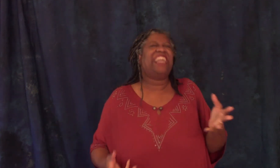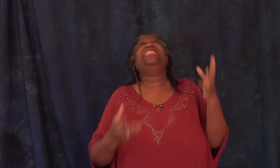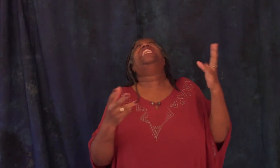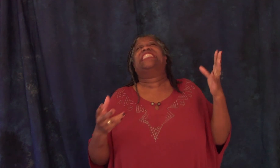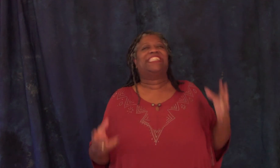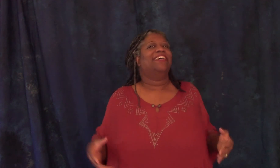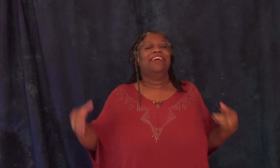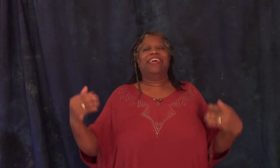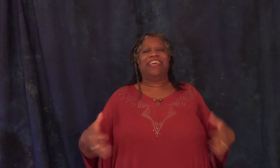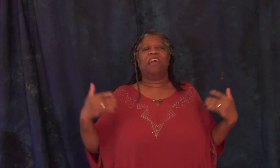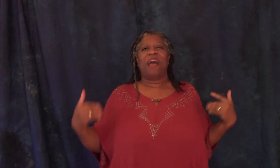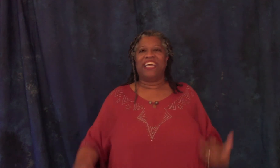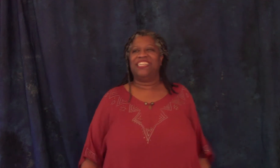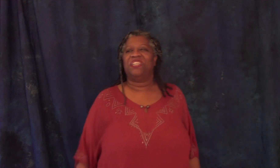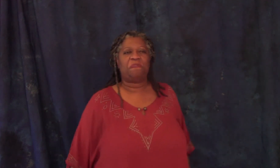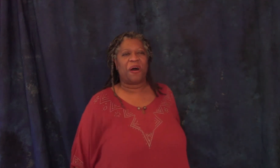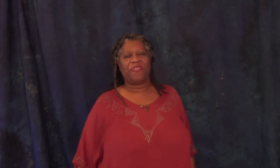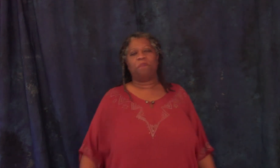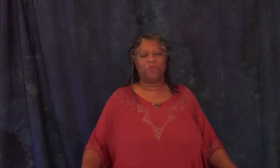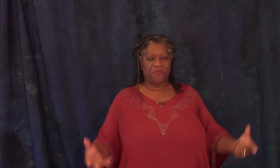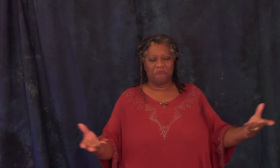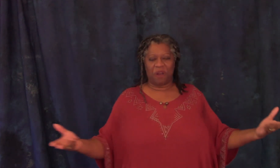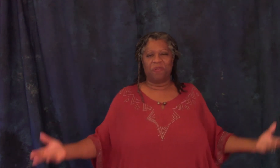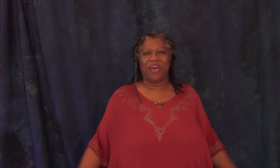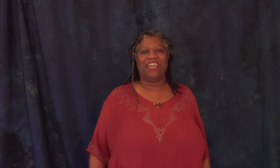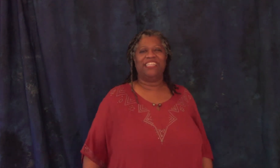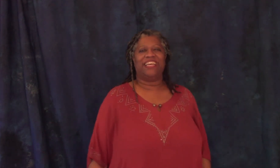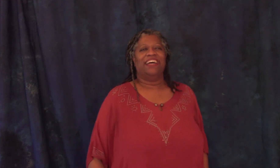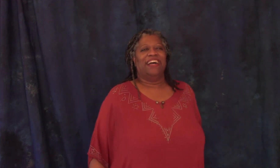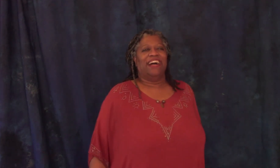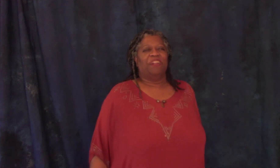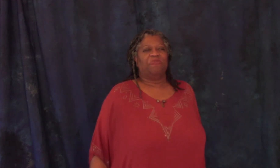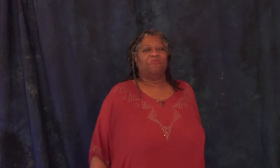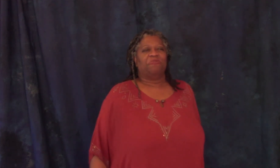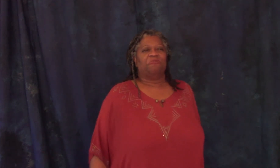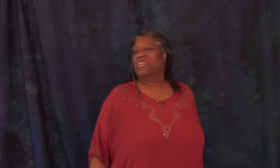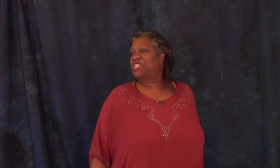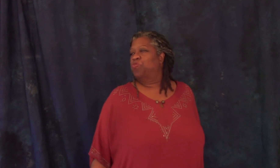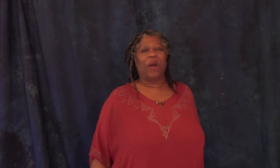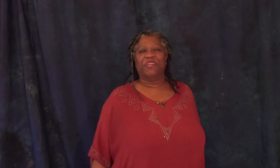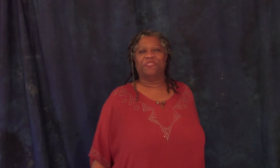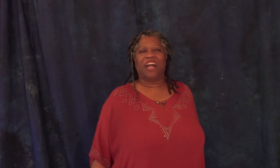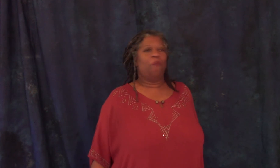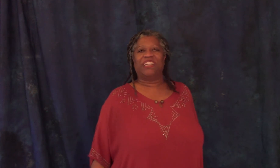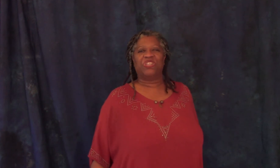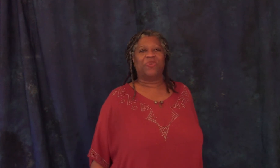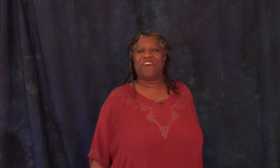yes he came back he stood upon that beautiful marble way and he said this is wonderful i want to do it every